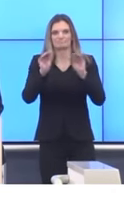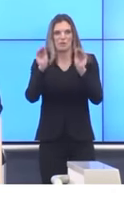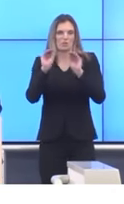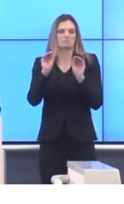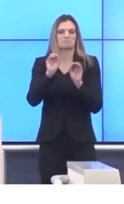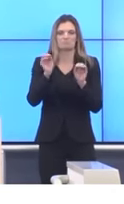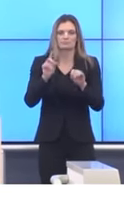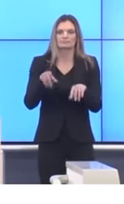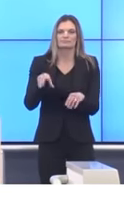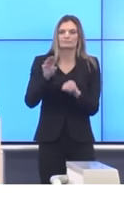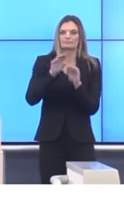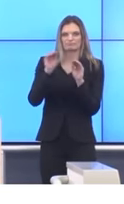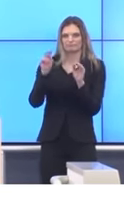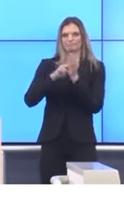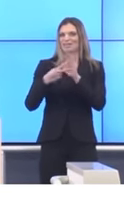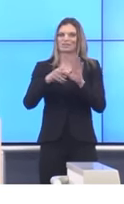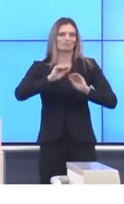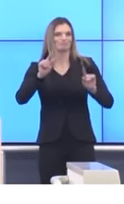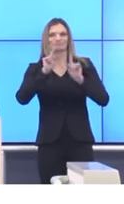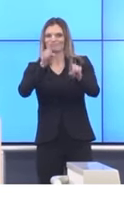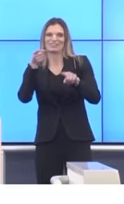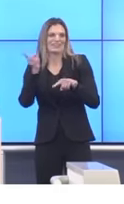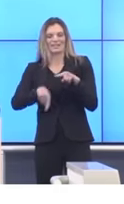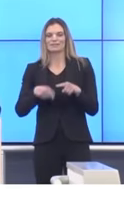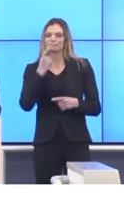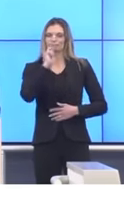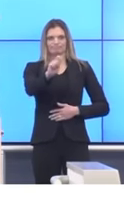Sorry. No attendance will mean no attendance.